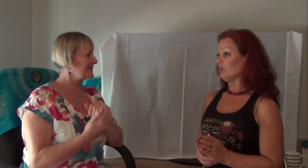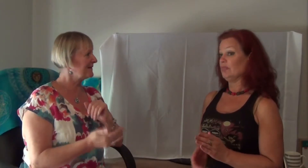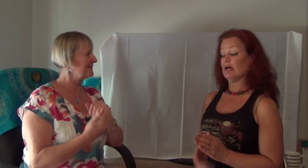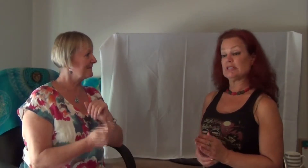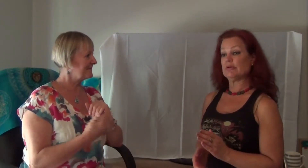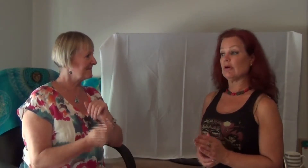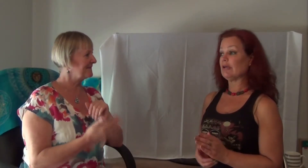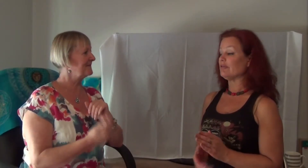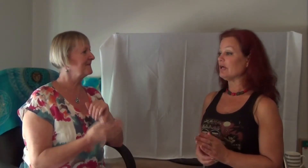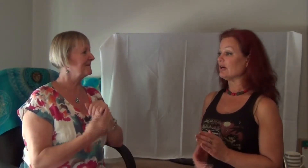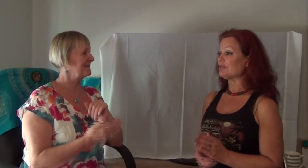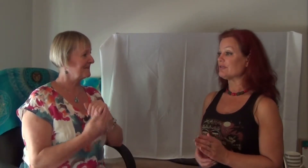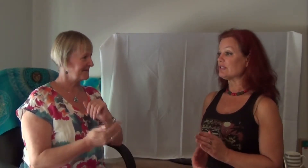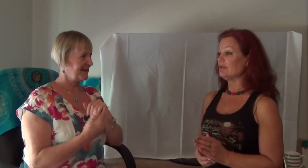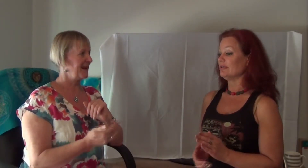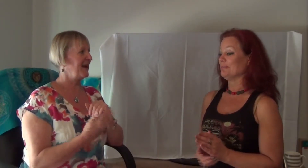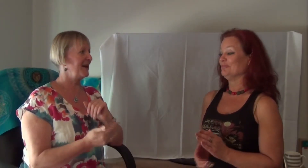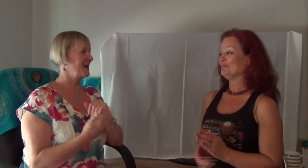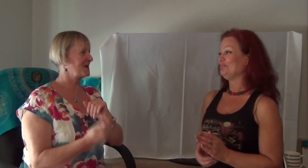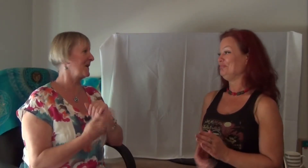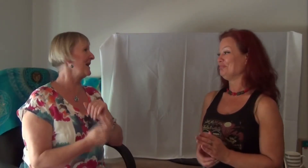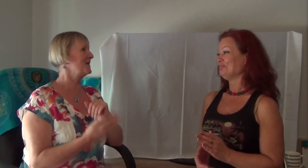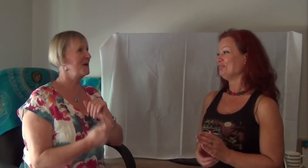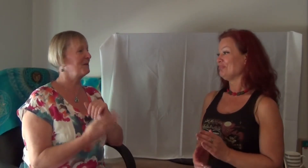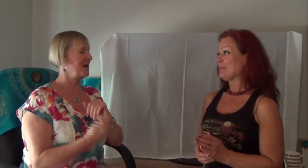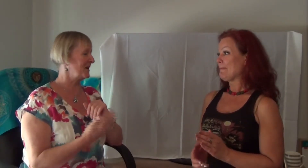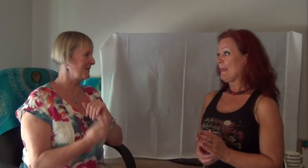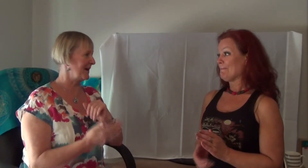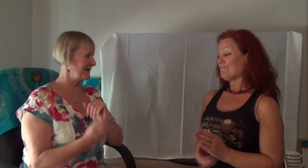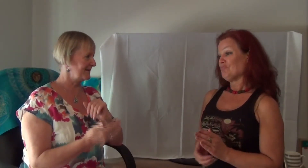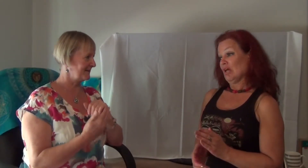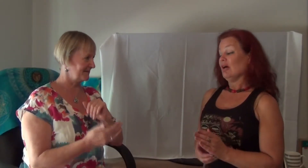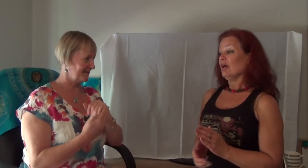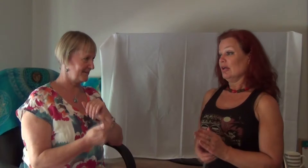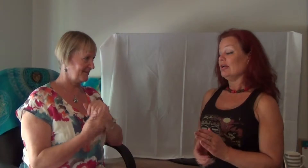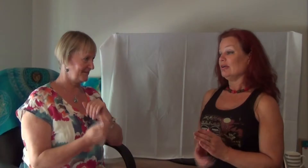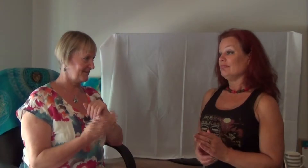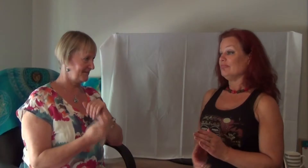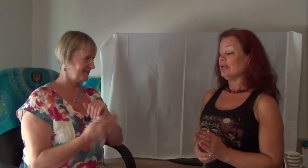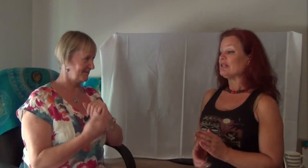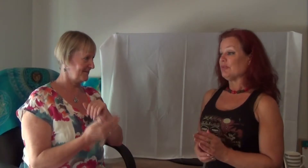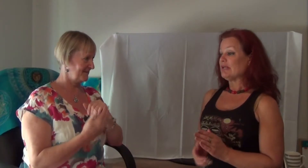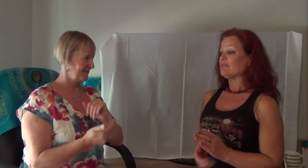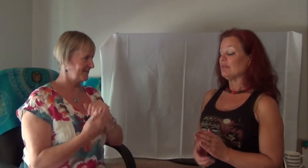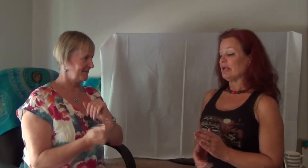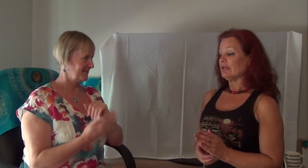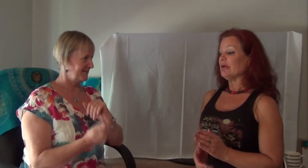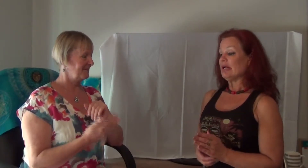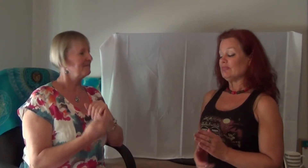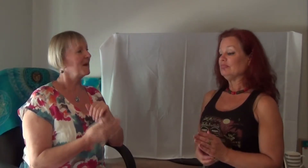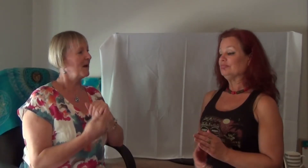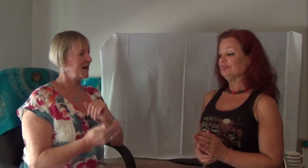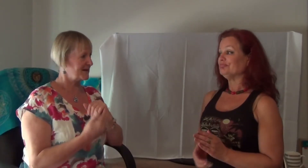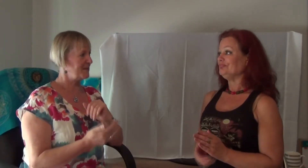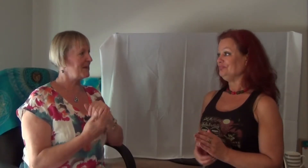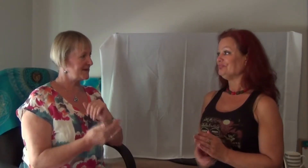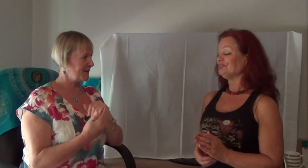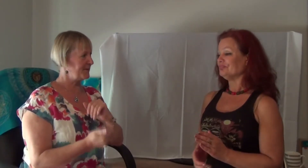They must be right, they're doctors. And it explains why I'm getting the pain. It explains why I'm getting the pain. I accept myself.